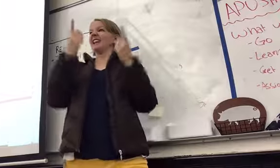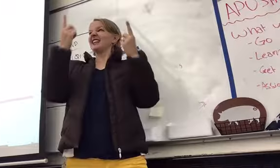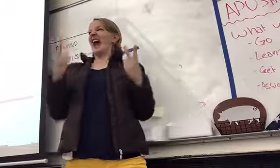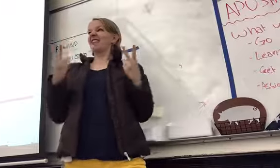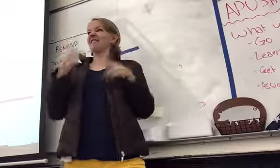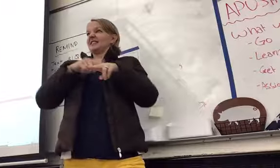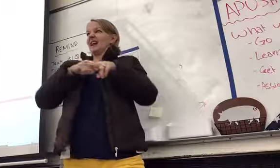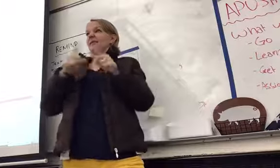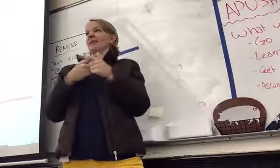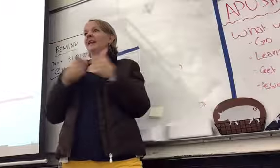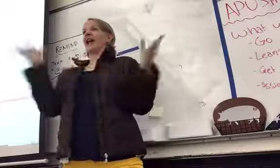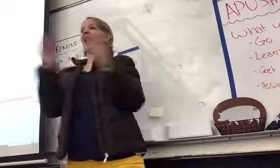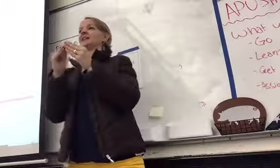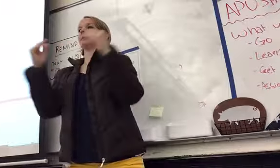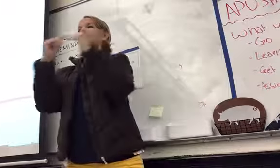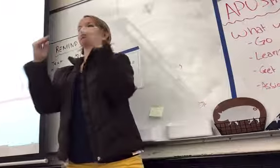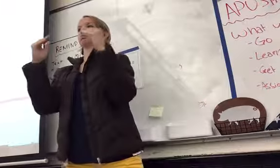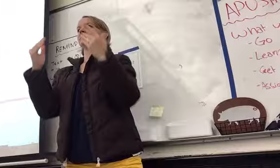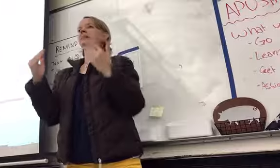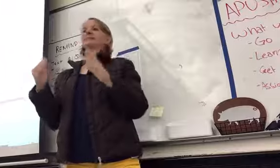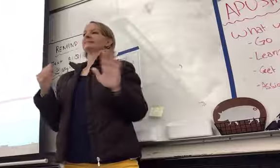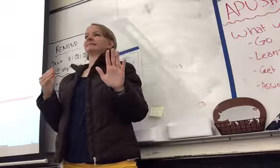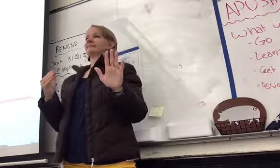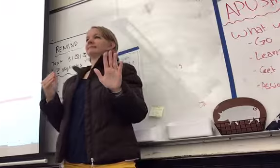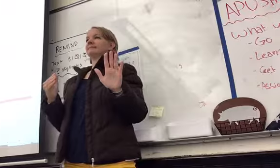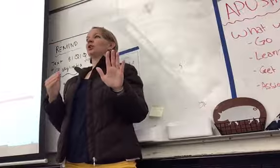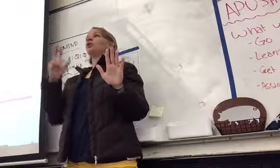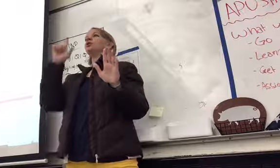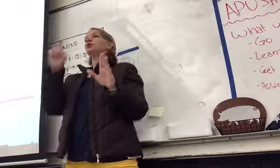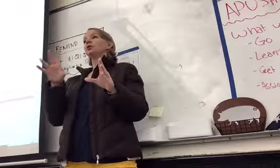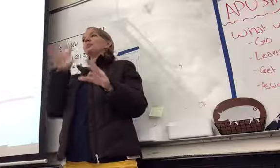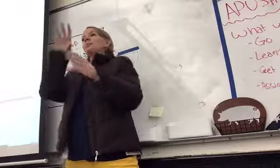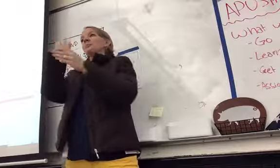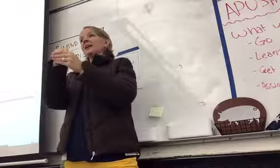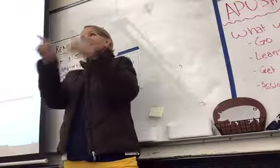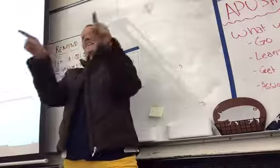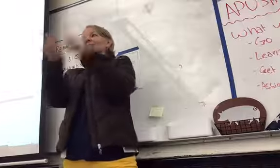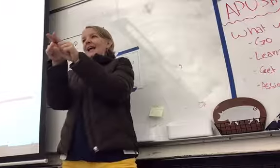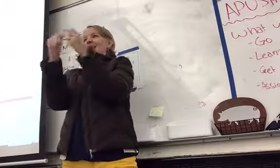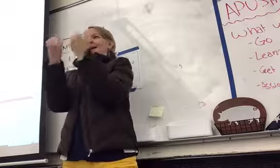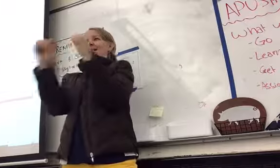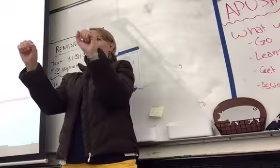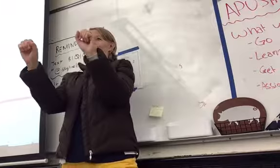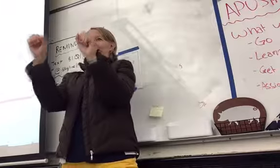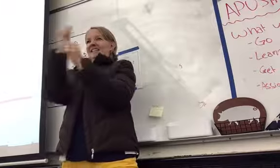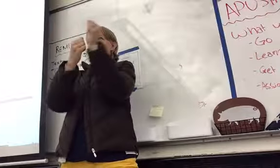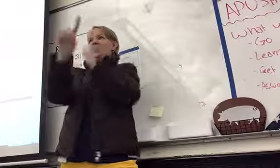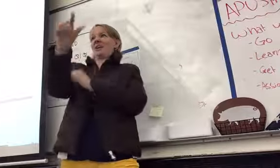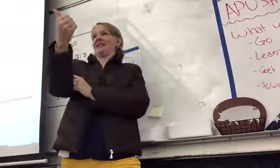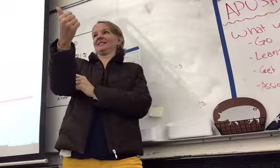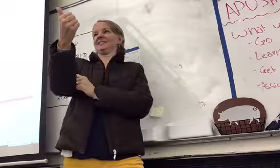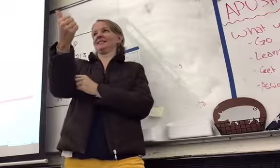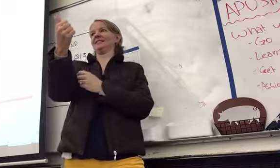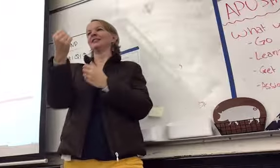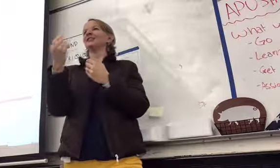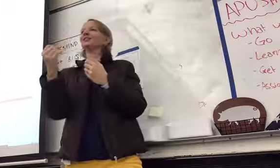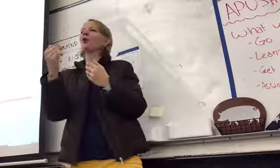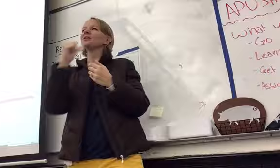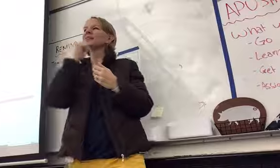up to what it should be. You should be putting as much effort in as everybody else. So there's no advantage time-wise with being in a group. It's